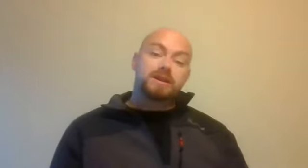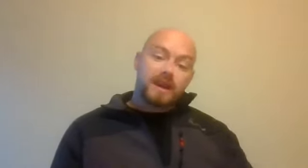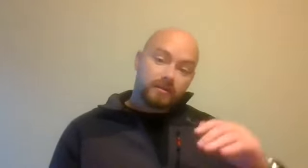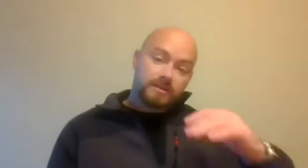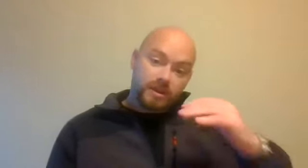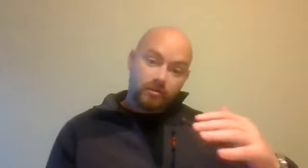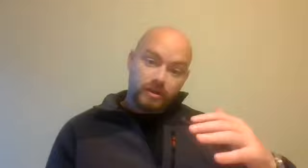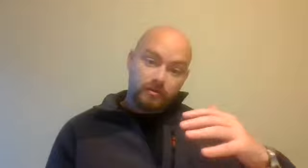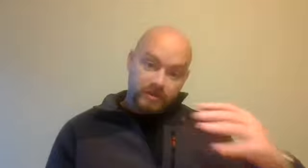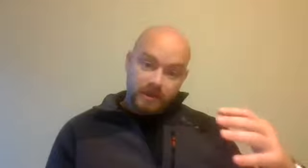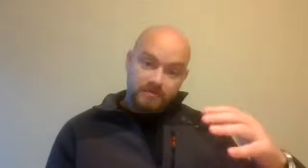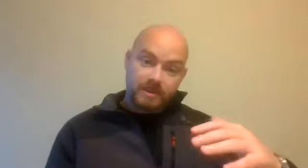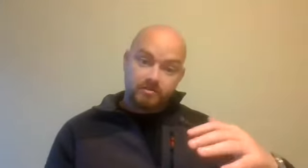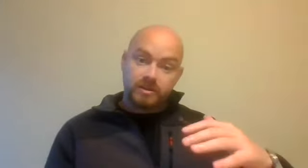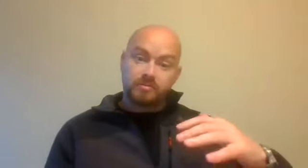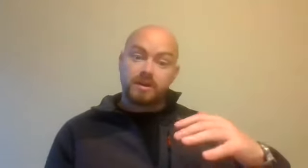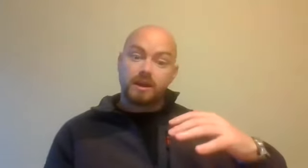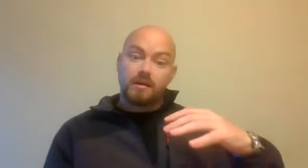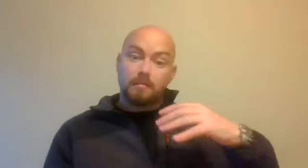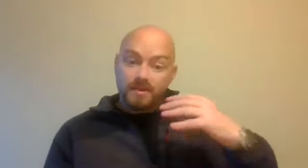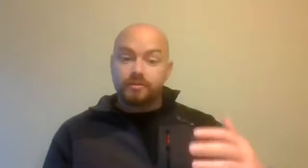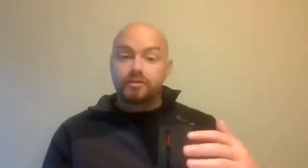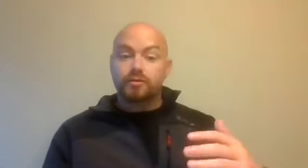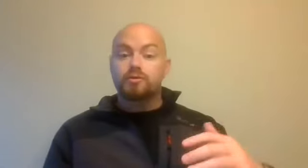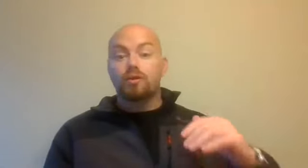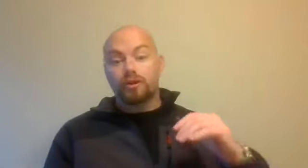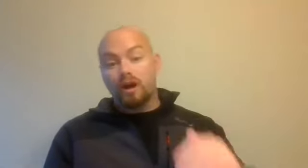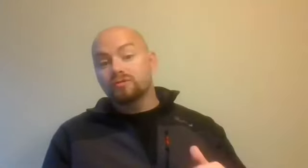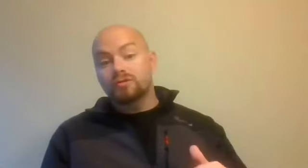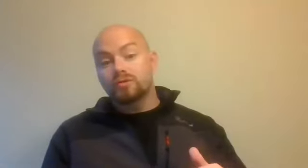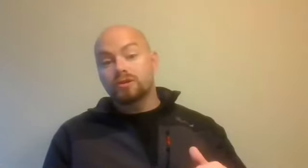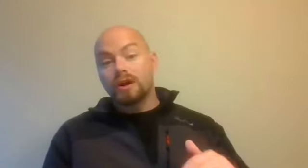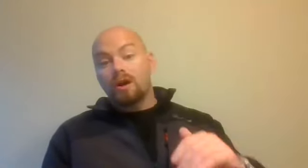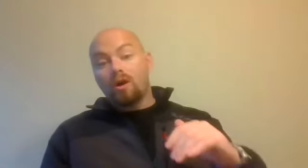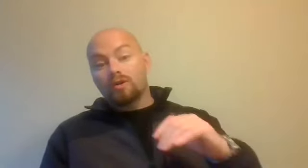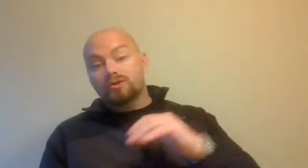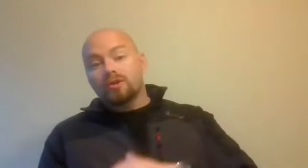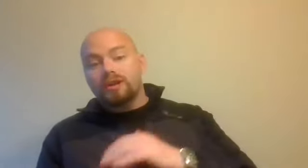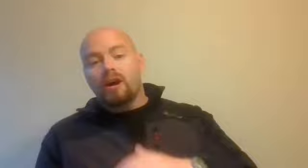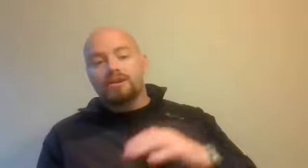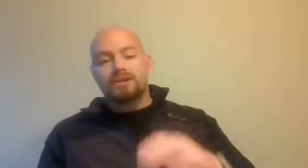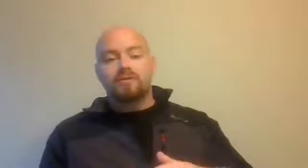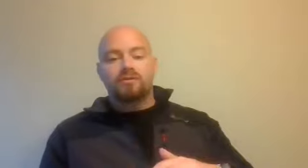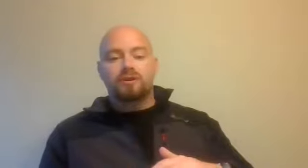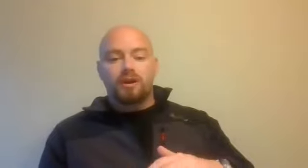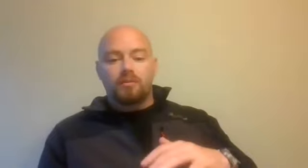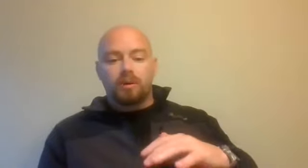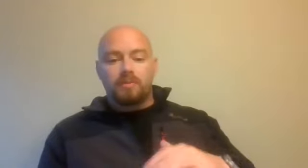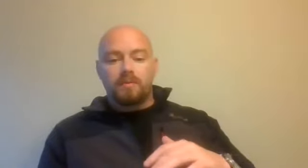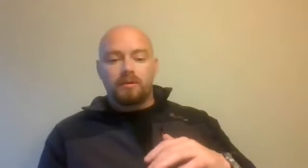the general security risk management industry to be misunderstood or not understood or certainly not considered by people